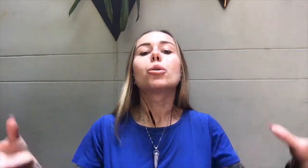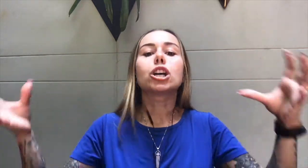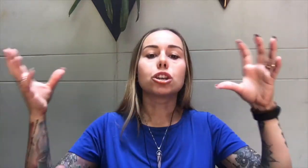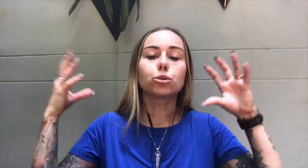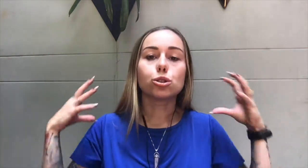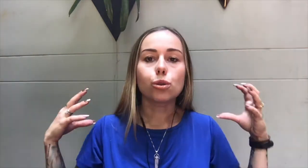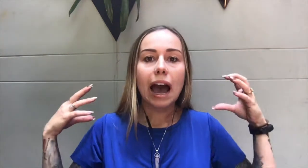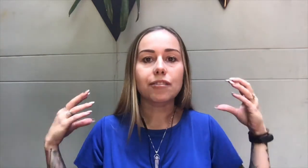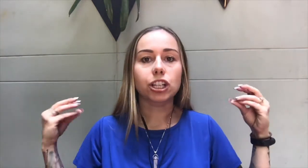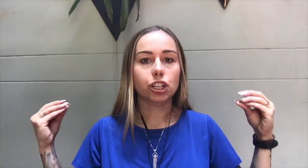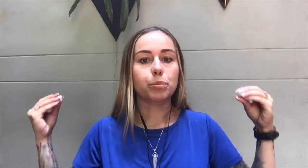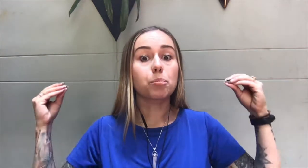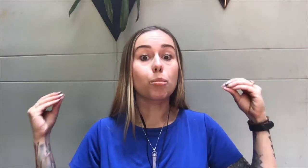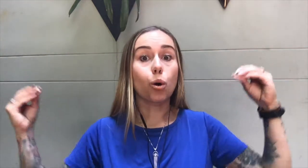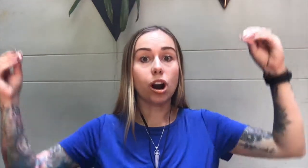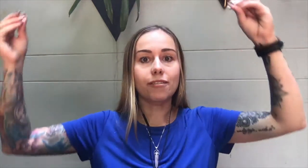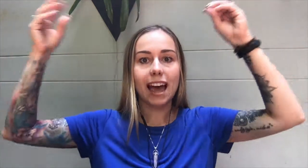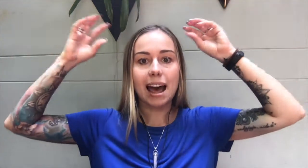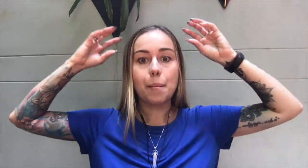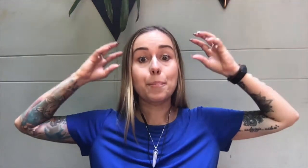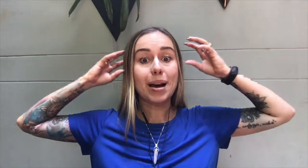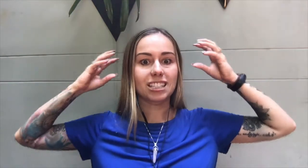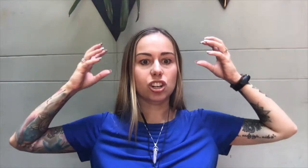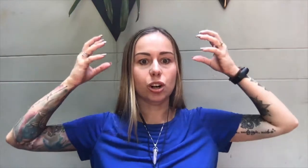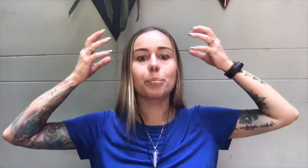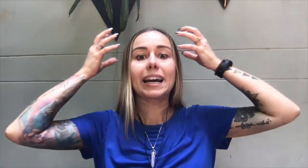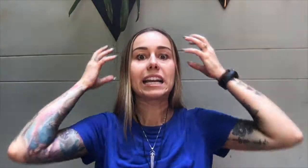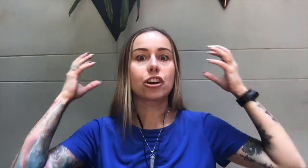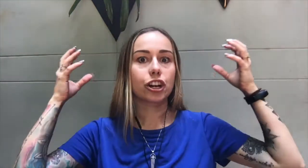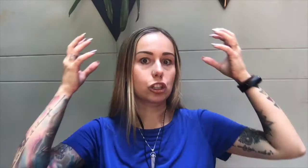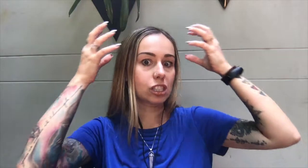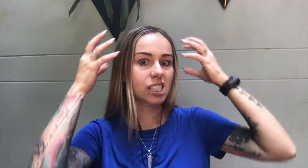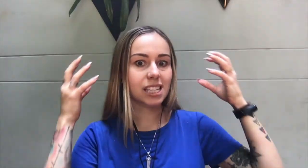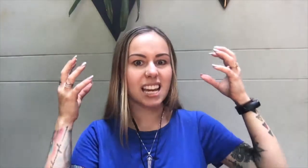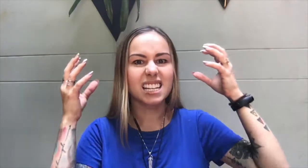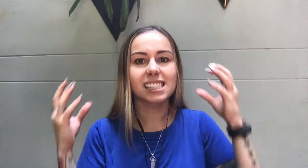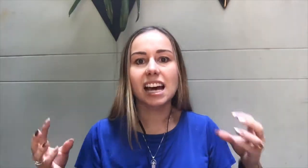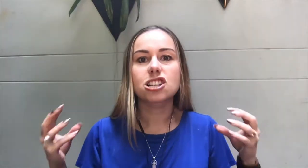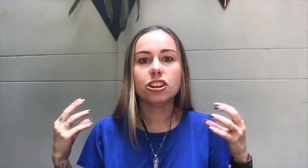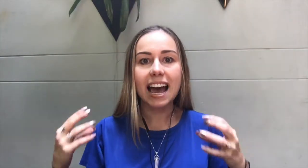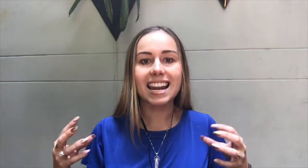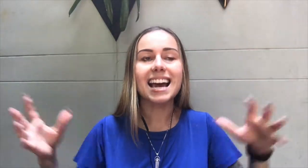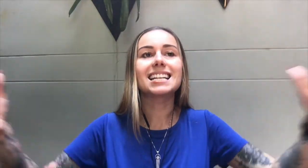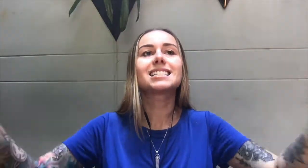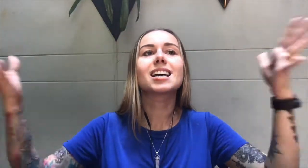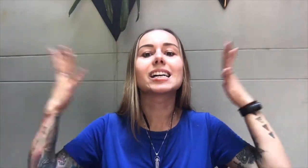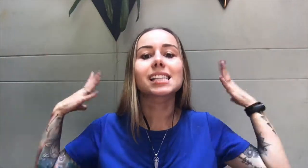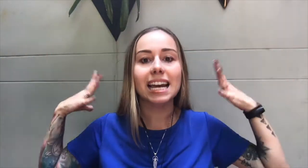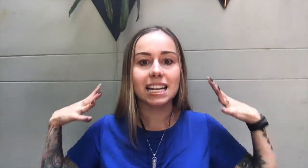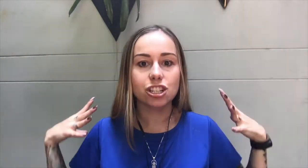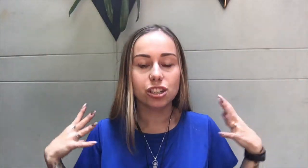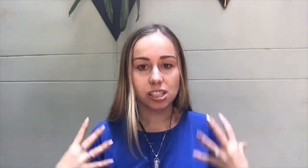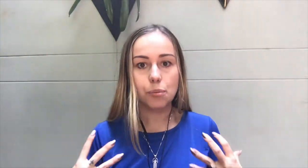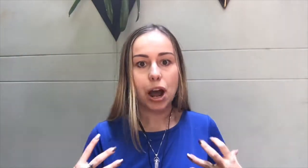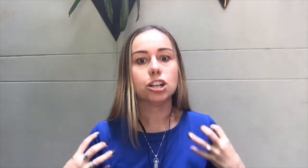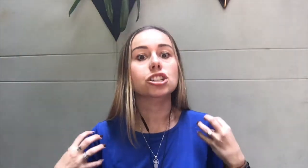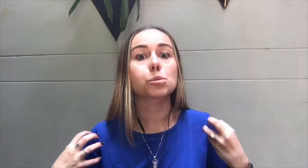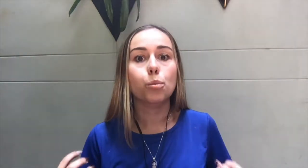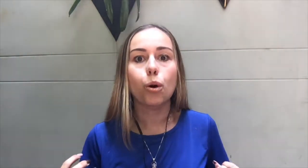you do have a little bit more of that mental binarial state inside your head. And it does get into the subconscious more